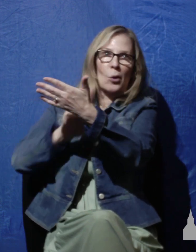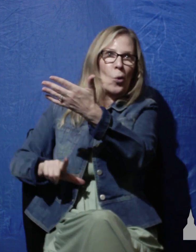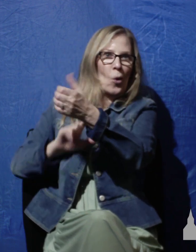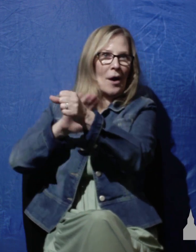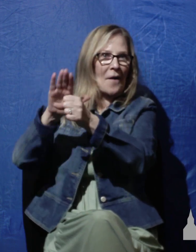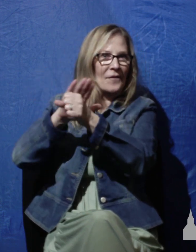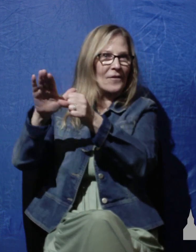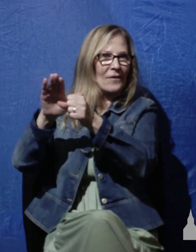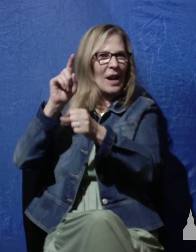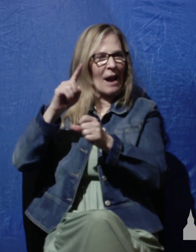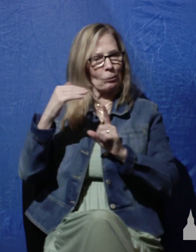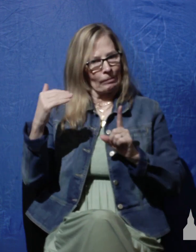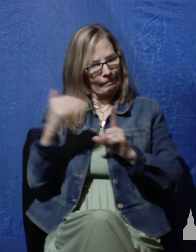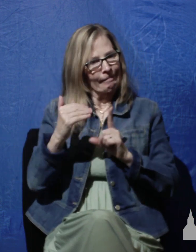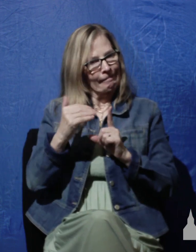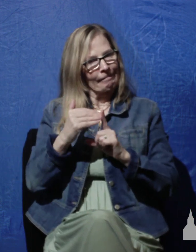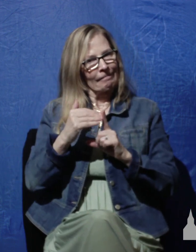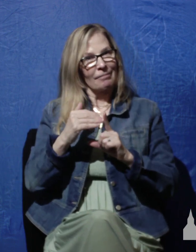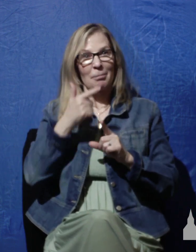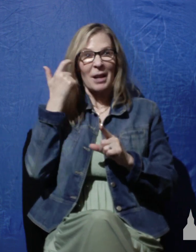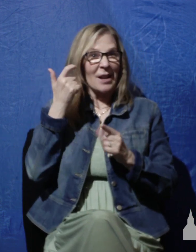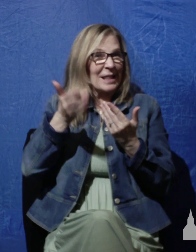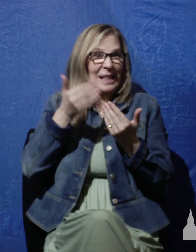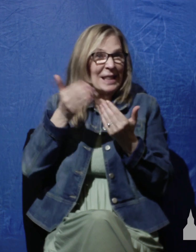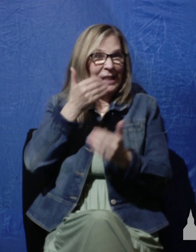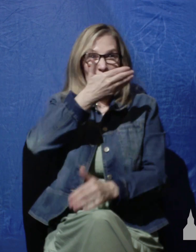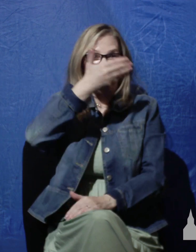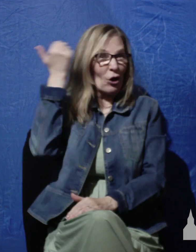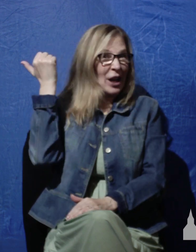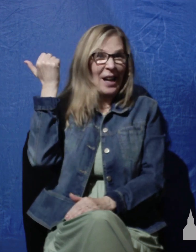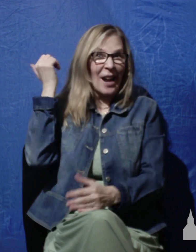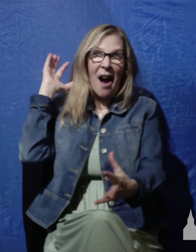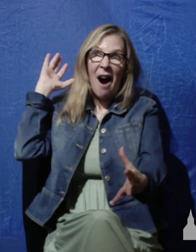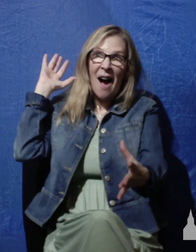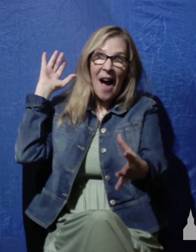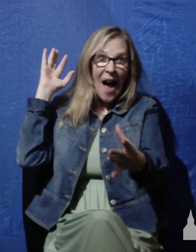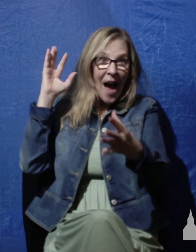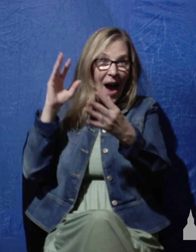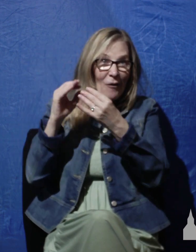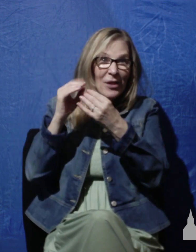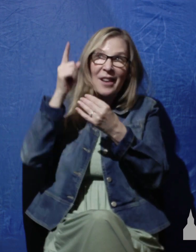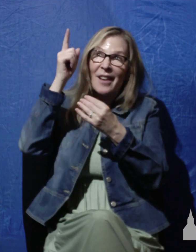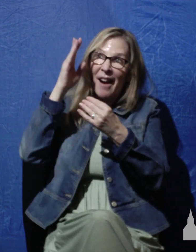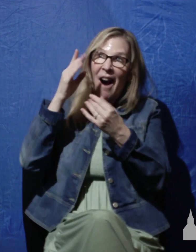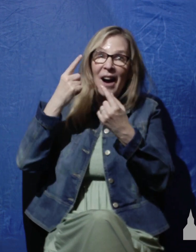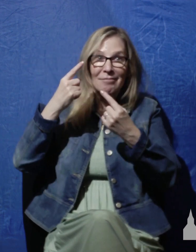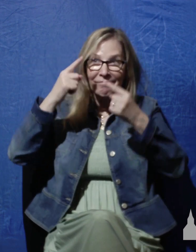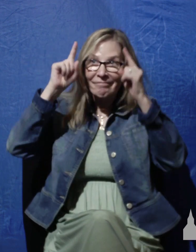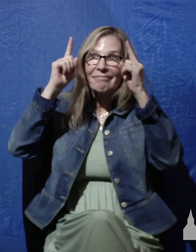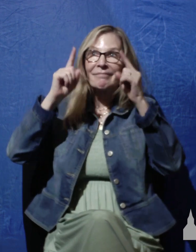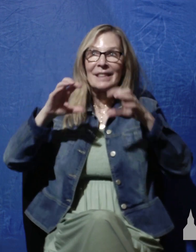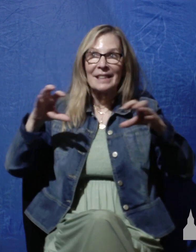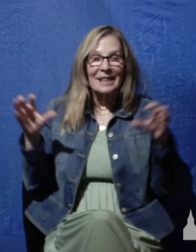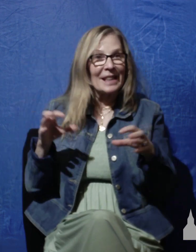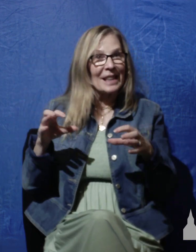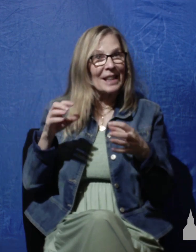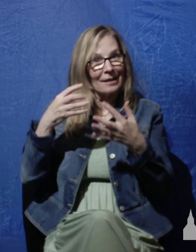since it was so easy for him to forget all that God had done for him and to be so very thankful for all of those